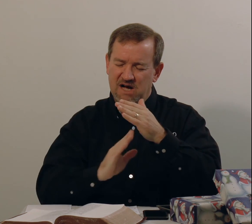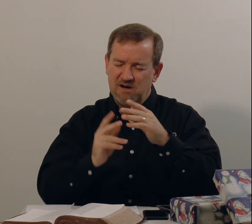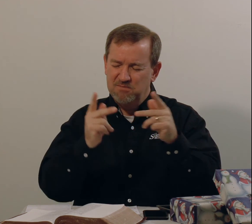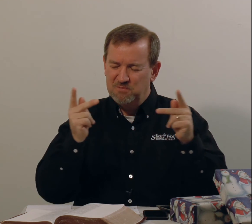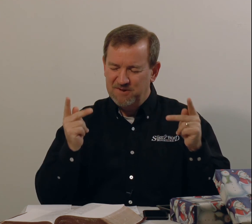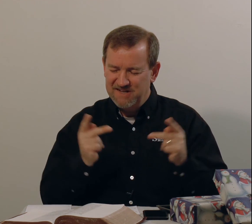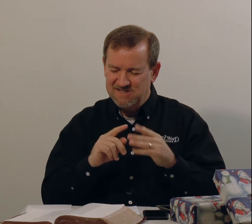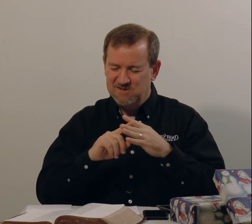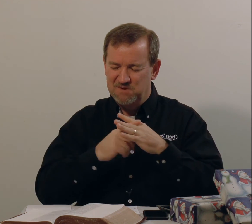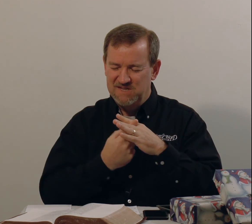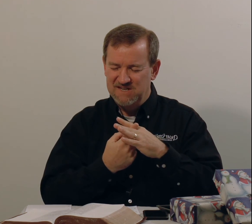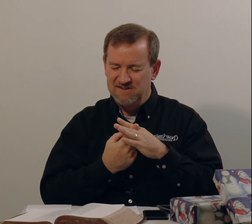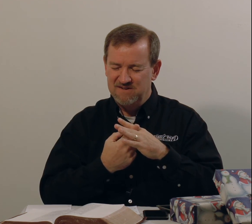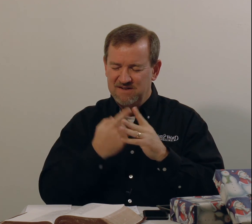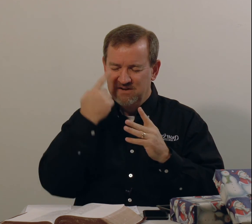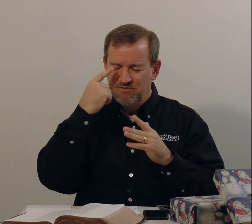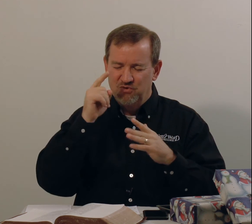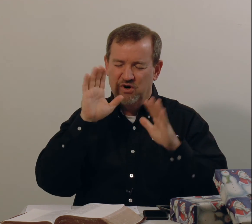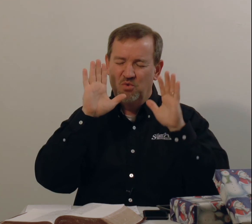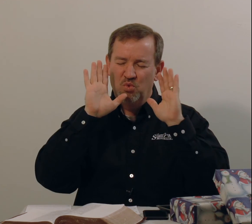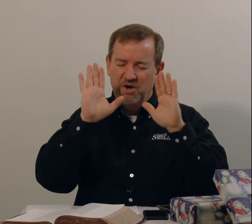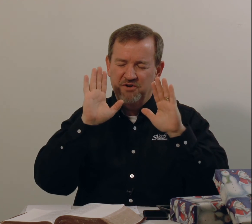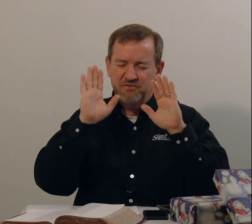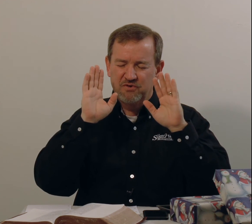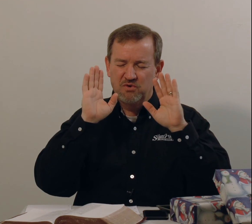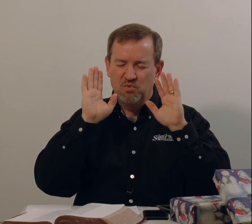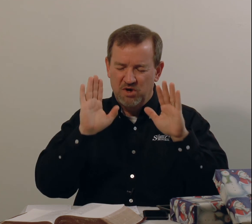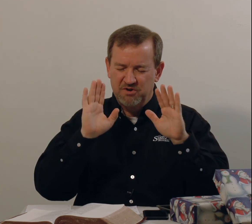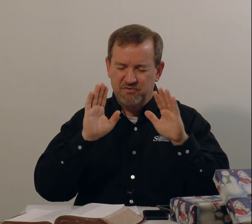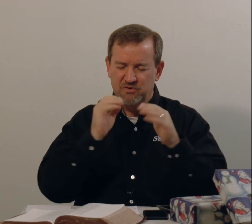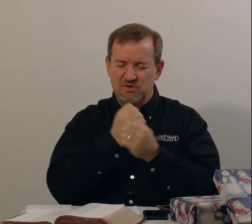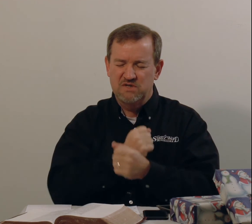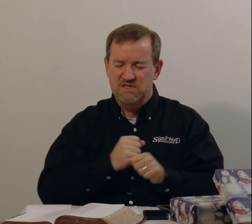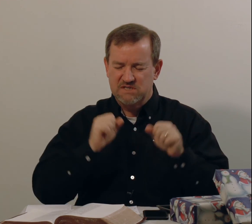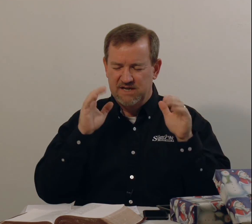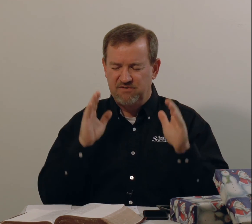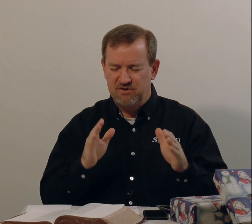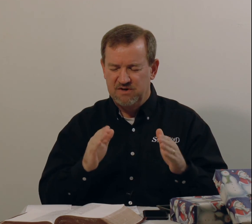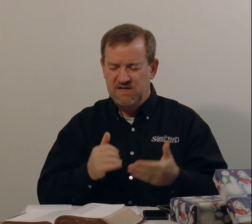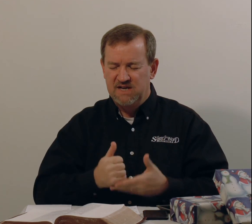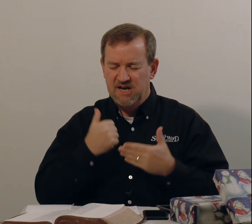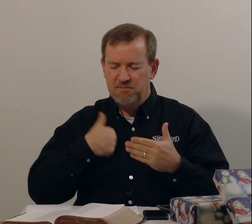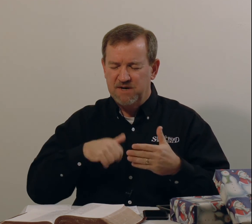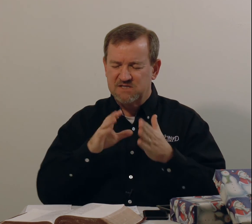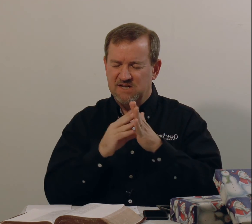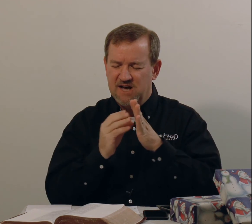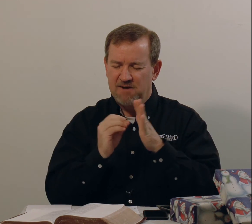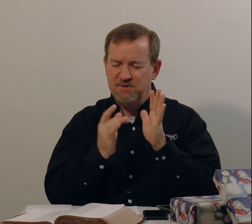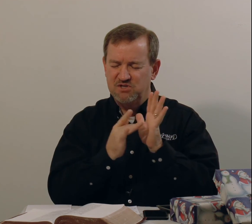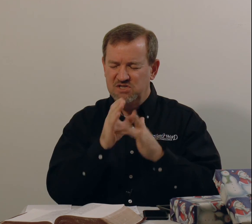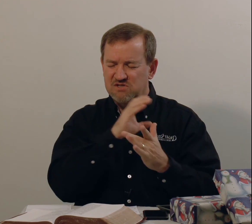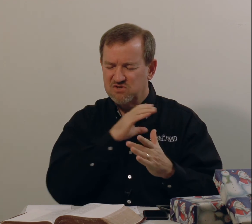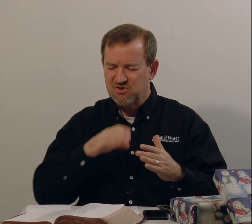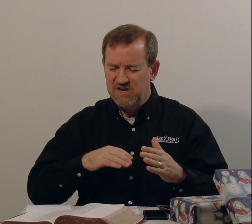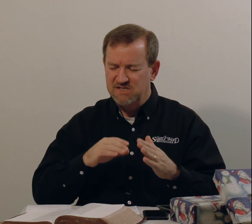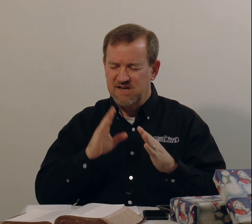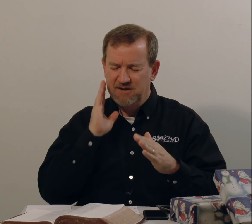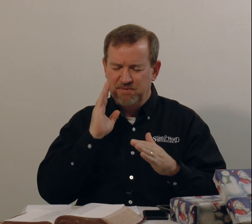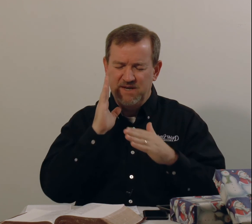humble place to begin for a wonderful, wonderful Savior. Help us to copy Jesus Christ and be